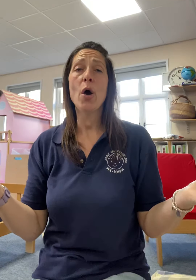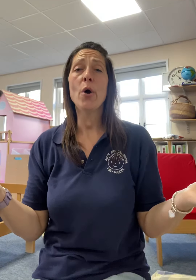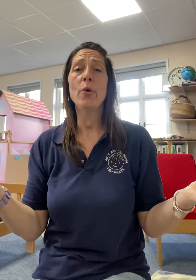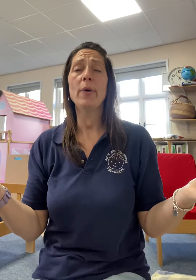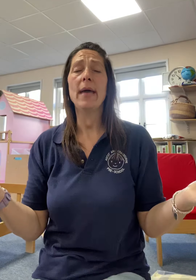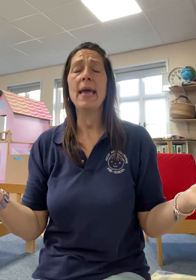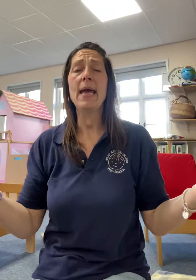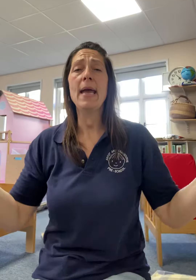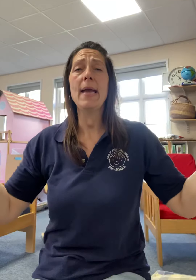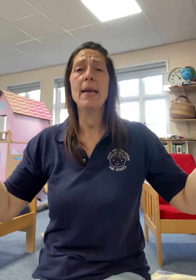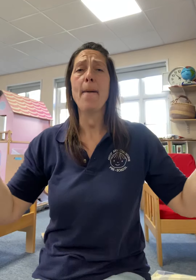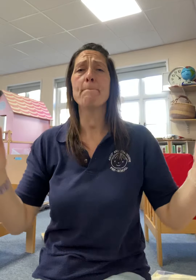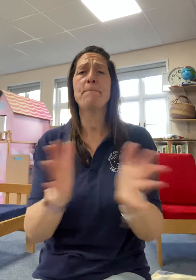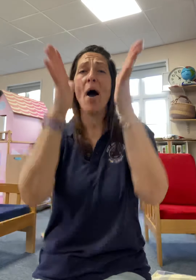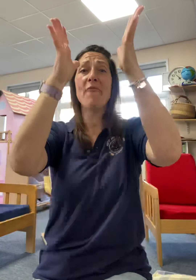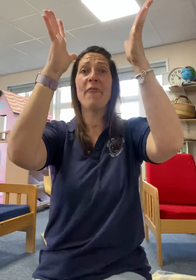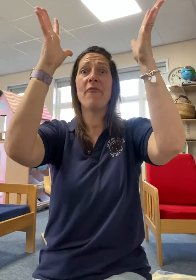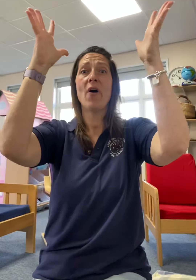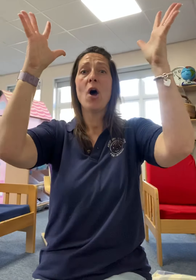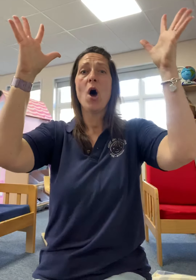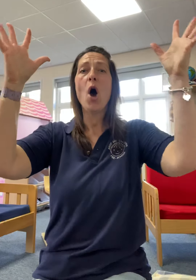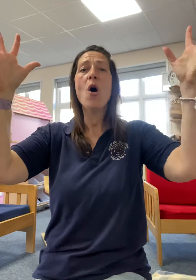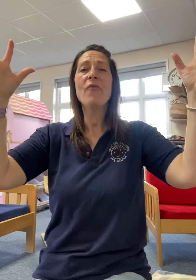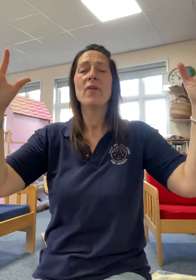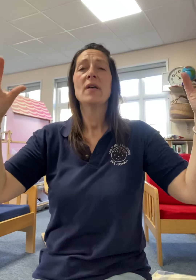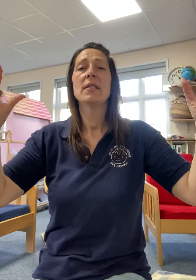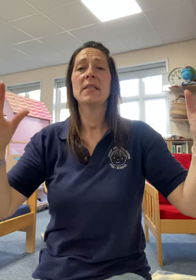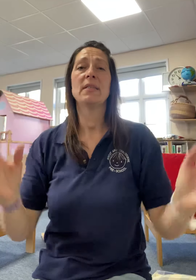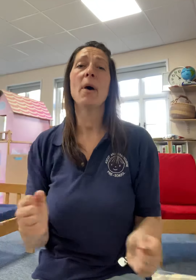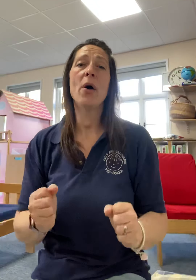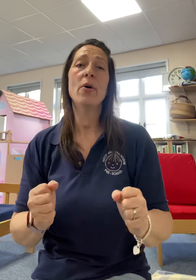in a puff of smoke.